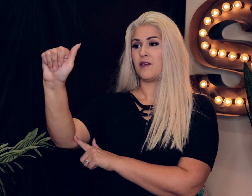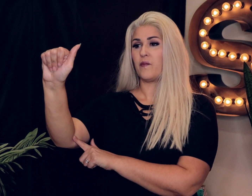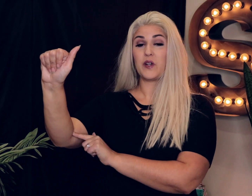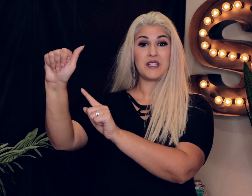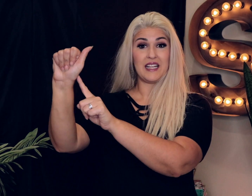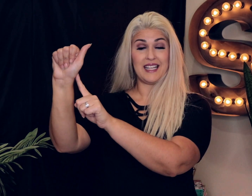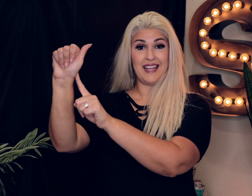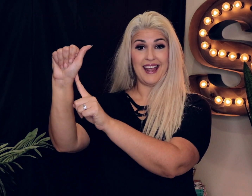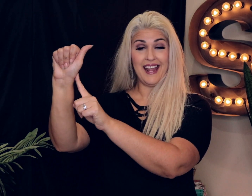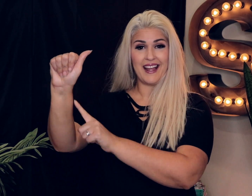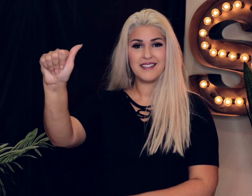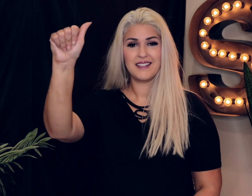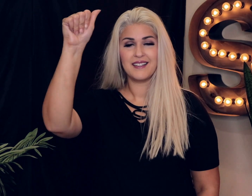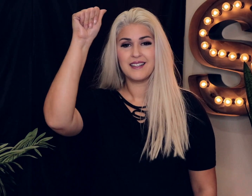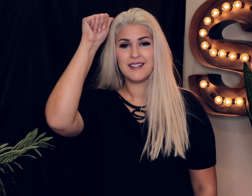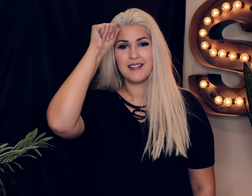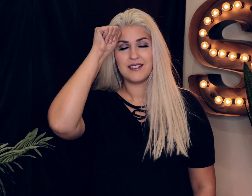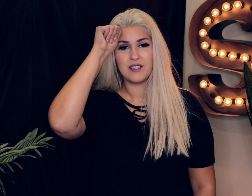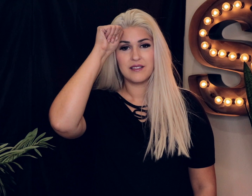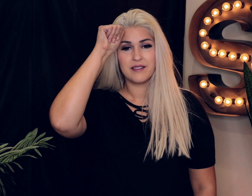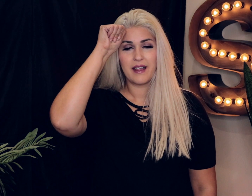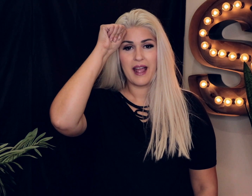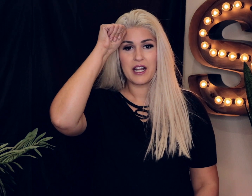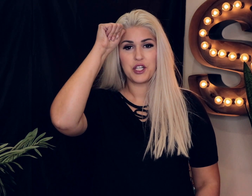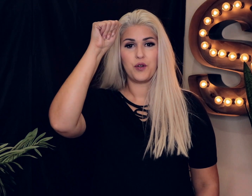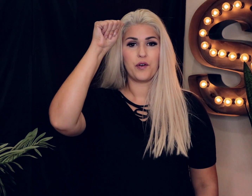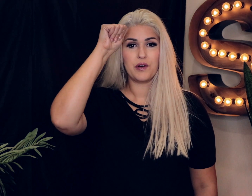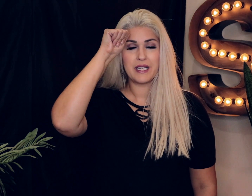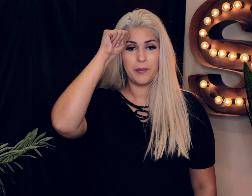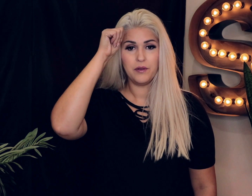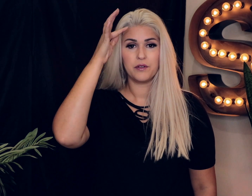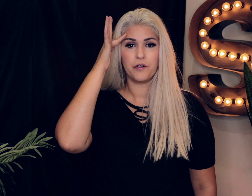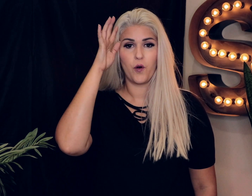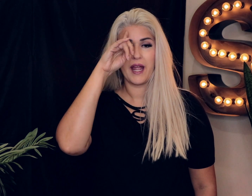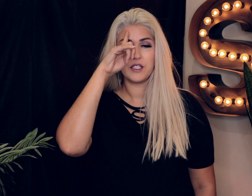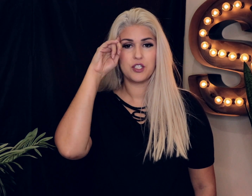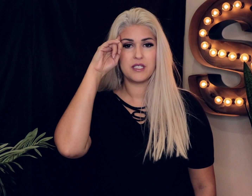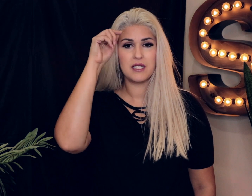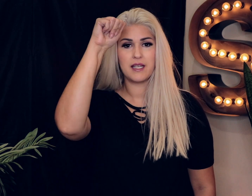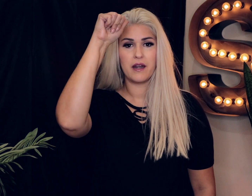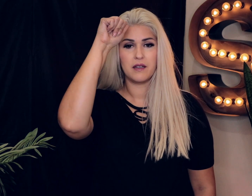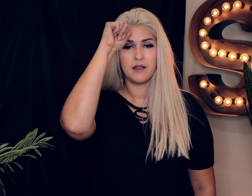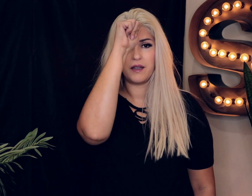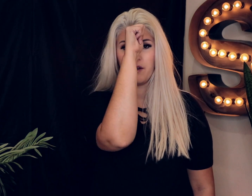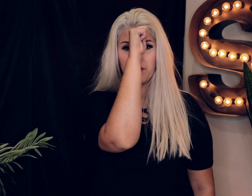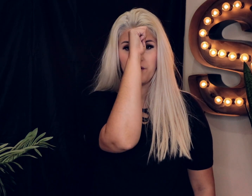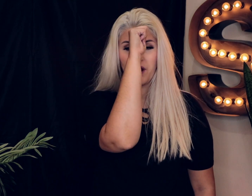first the a hand at your temple the forehead just to the side not in front of your